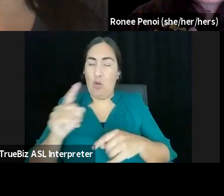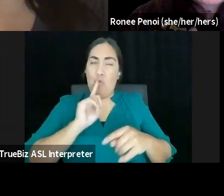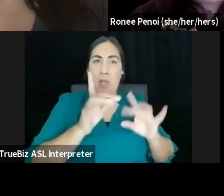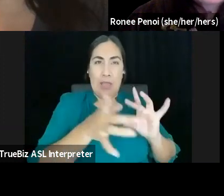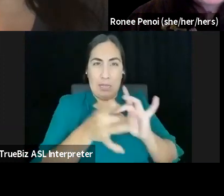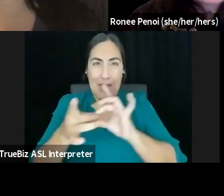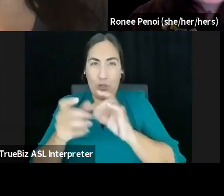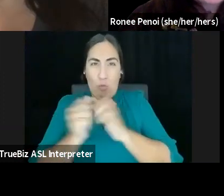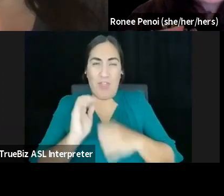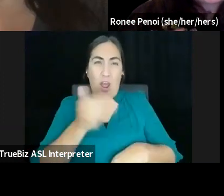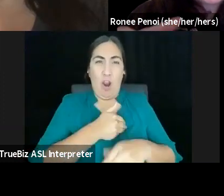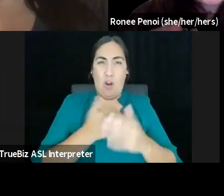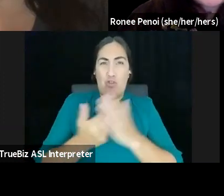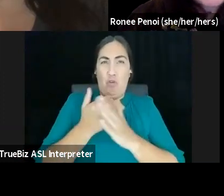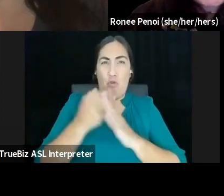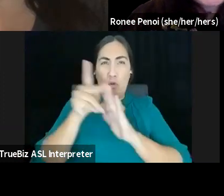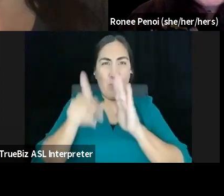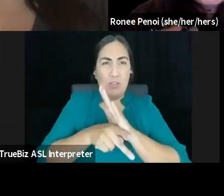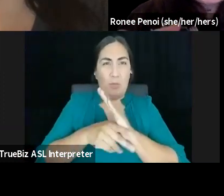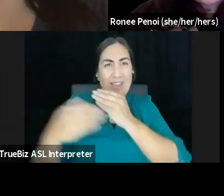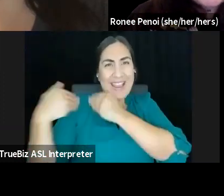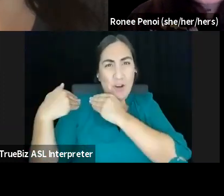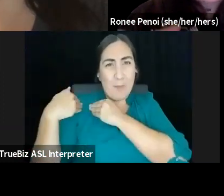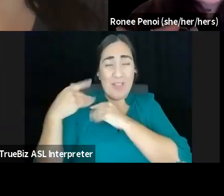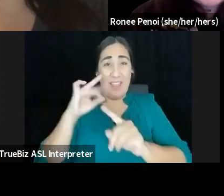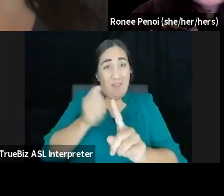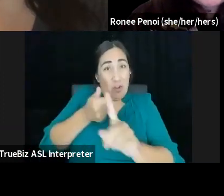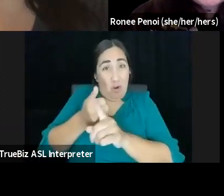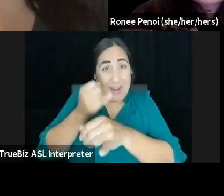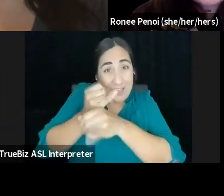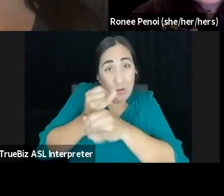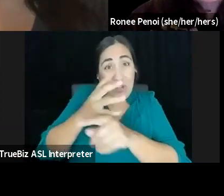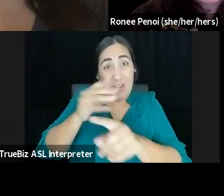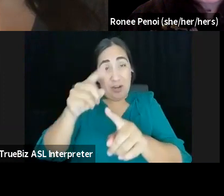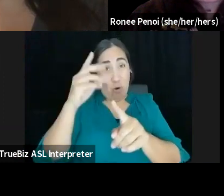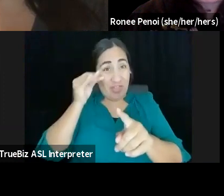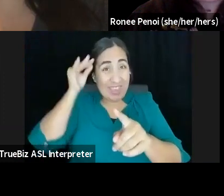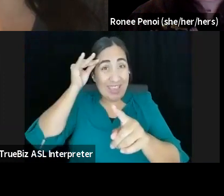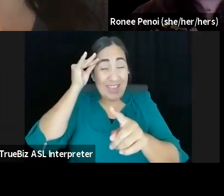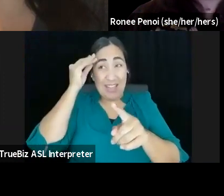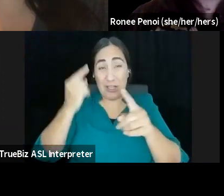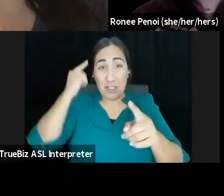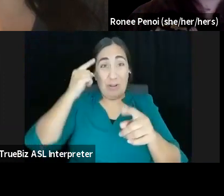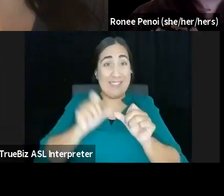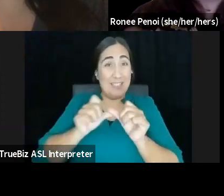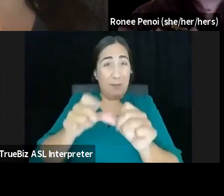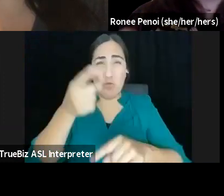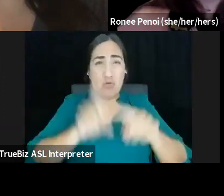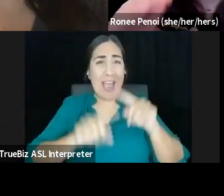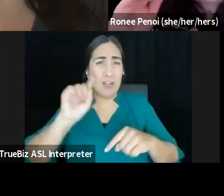accountability. Because if you're an institution and you're thinking about sustainability, you can't just be thinking about the sustainability of your